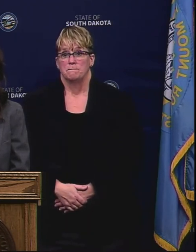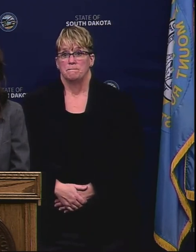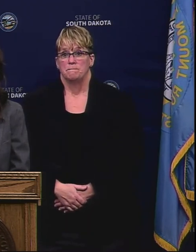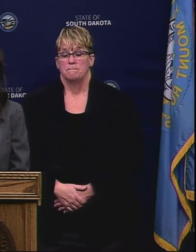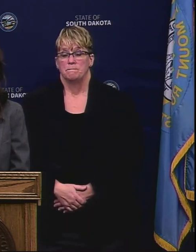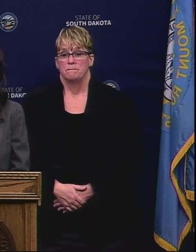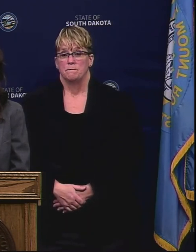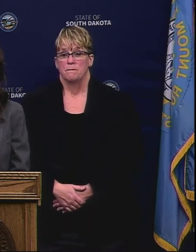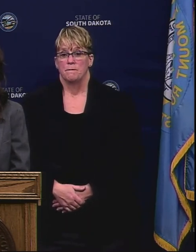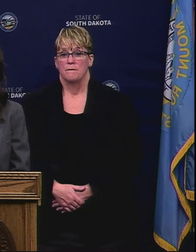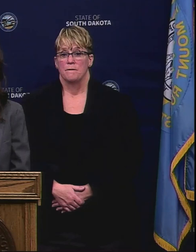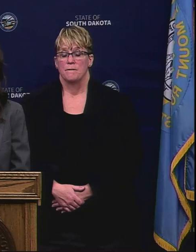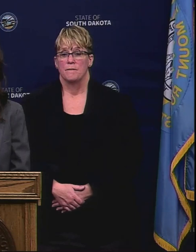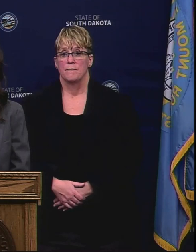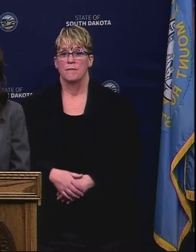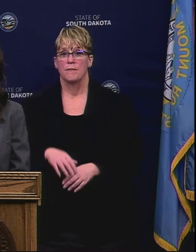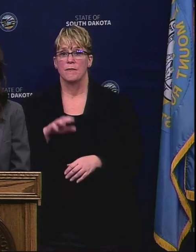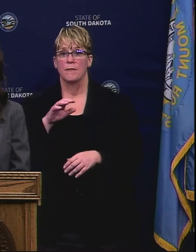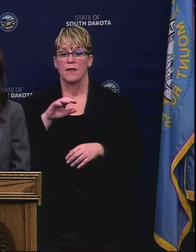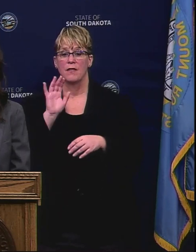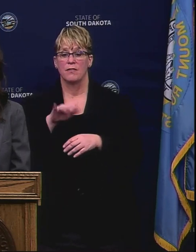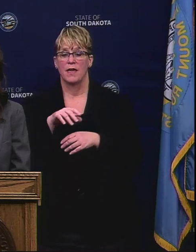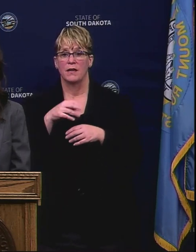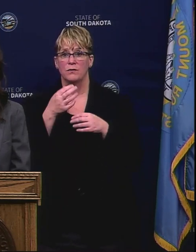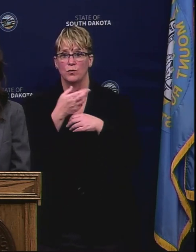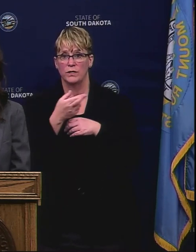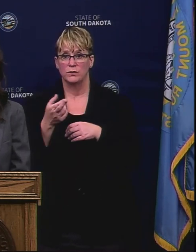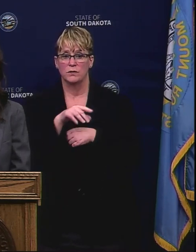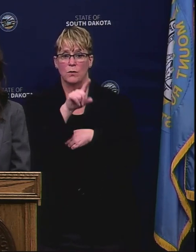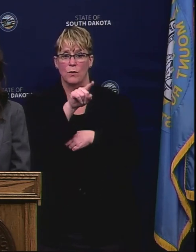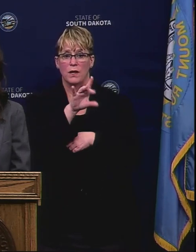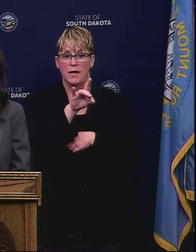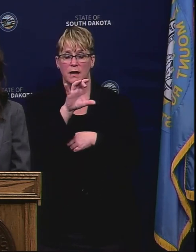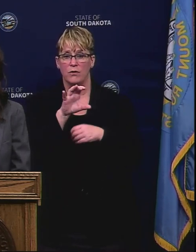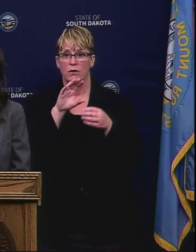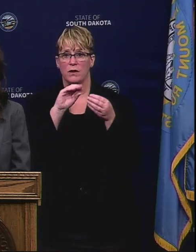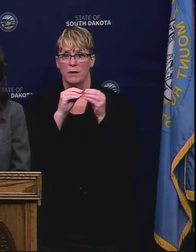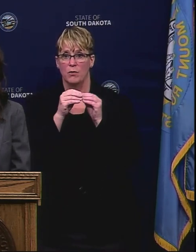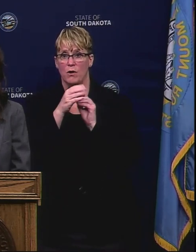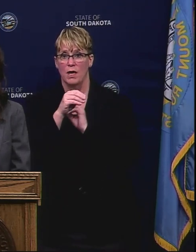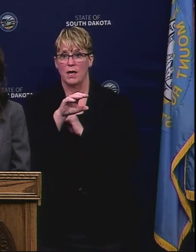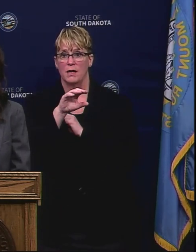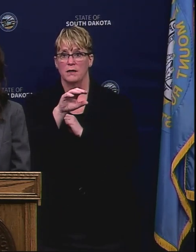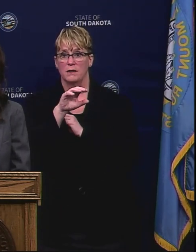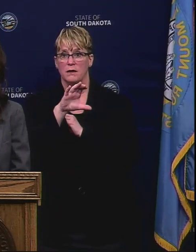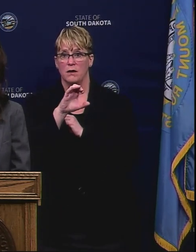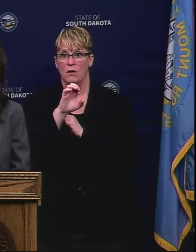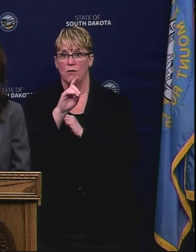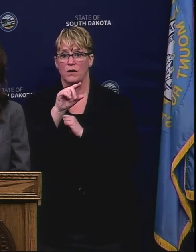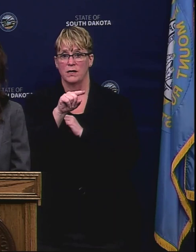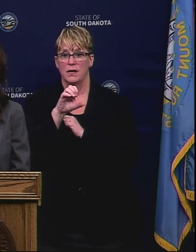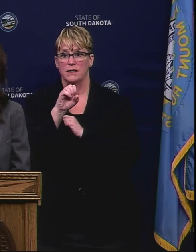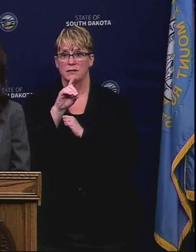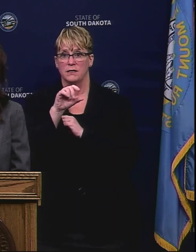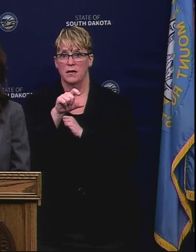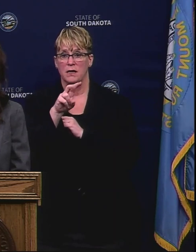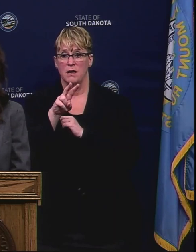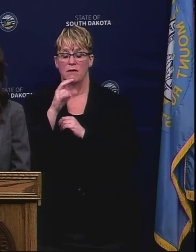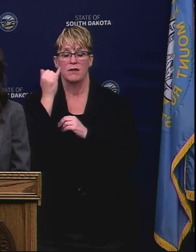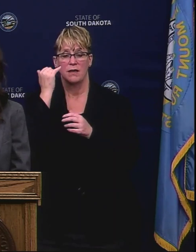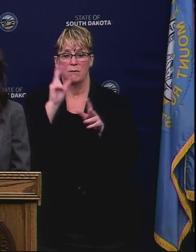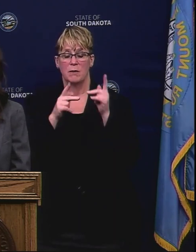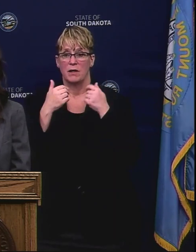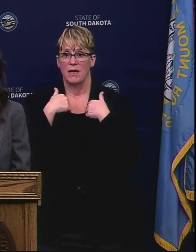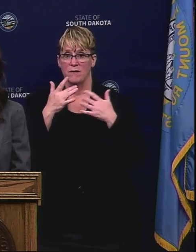you know, we having that resource available on that website, that 800 number, we believe that many people that do have individual concerns